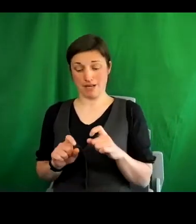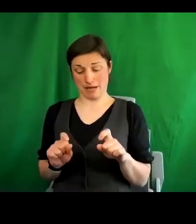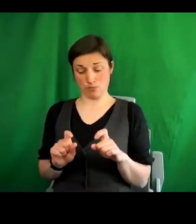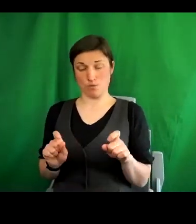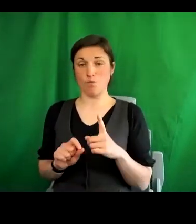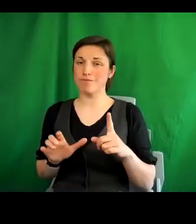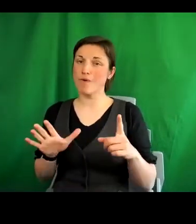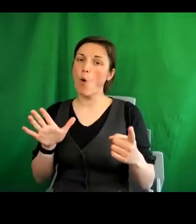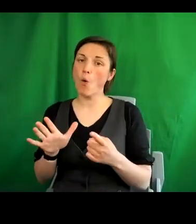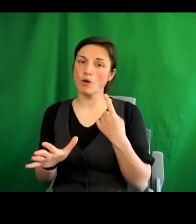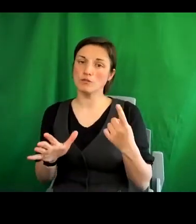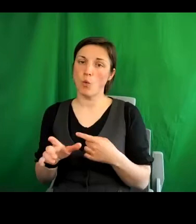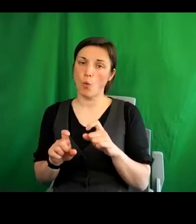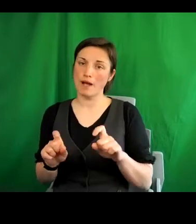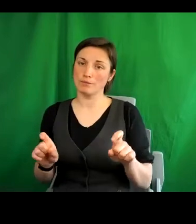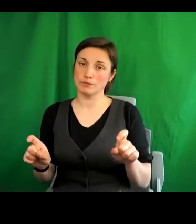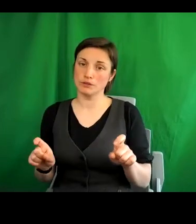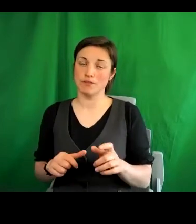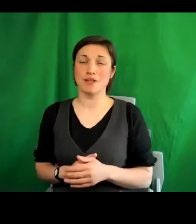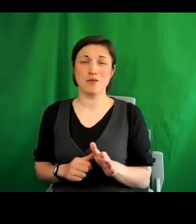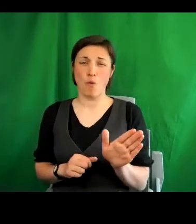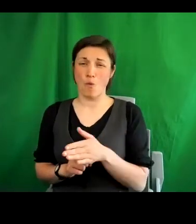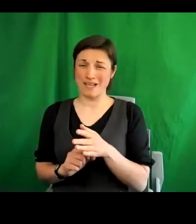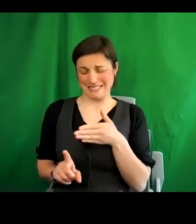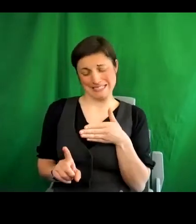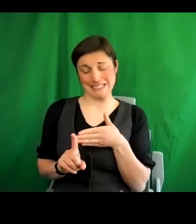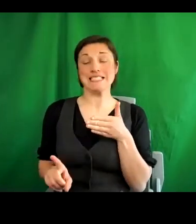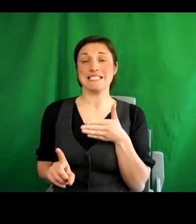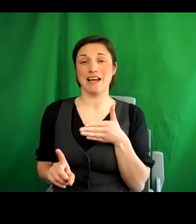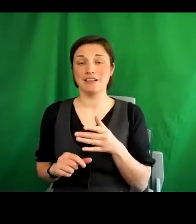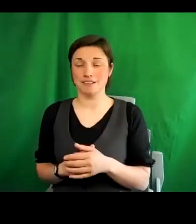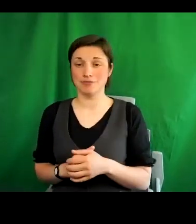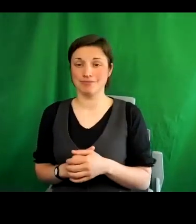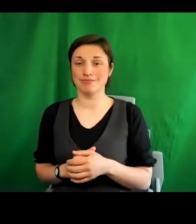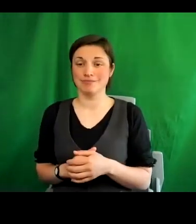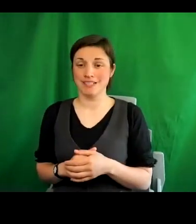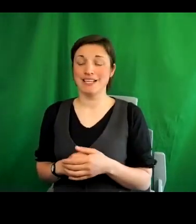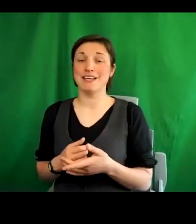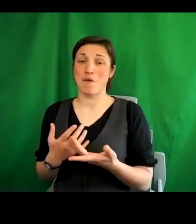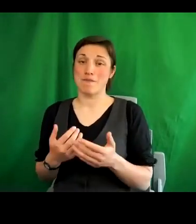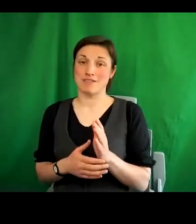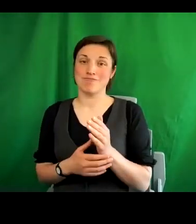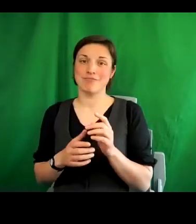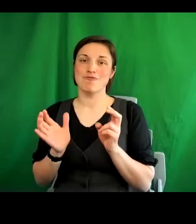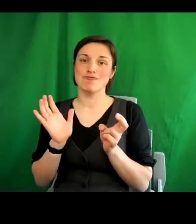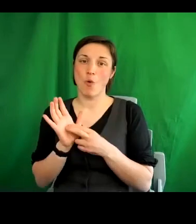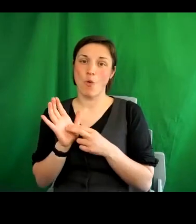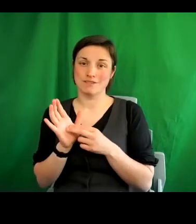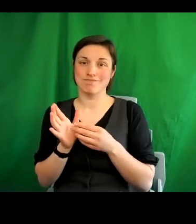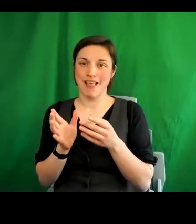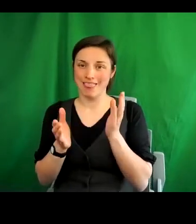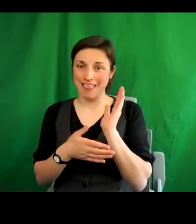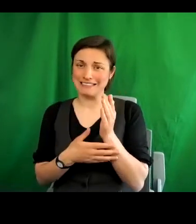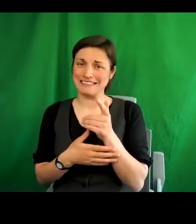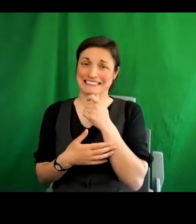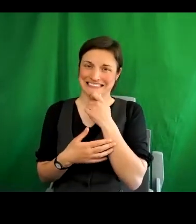may not always capture exactly what is said as those of us who have been recording lectures throughout the year have learned to our